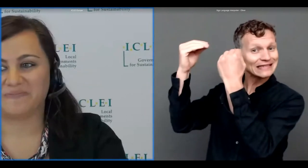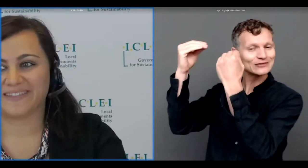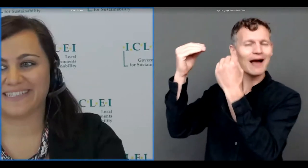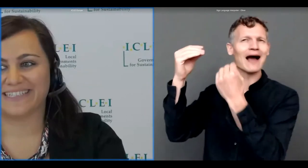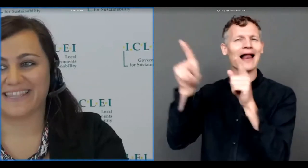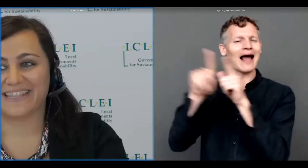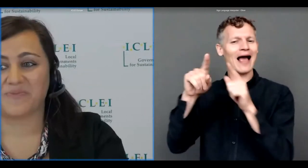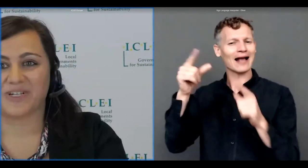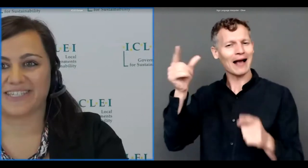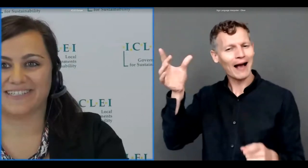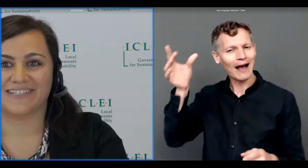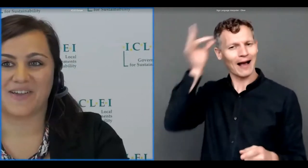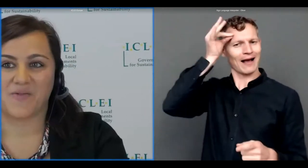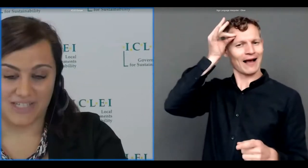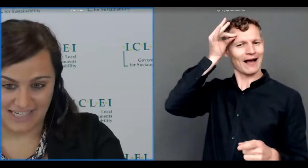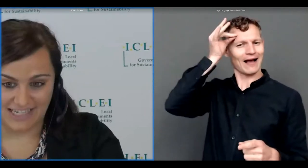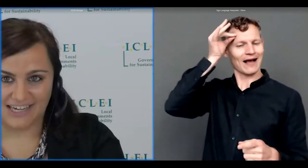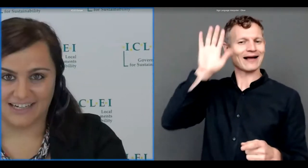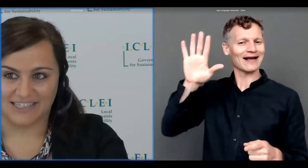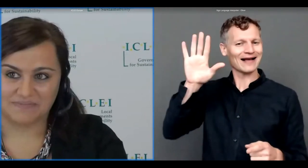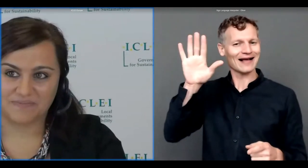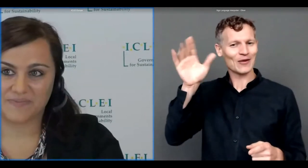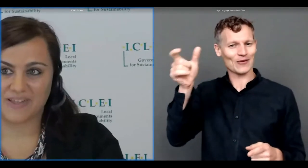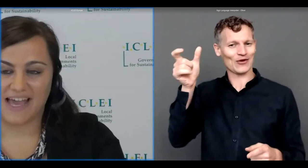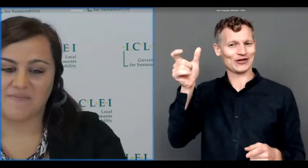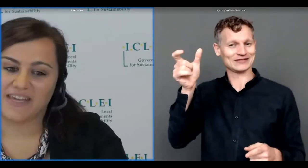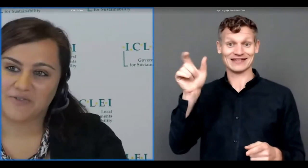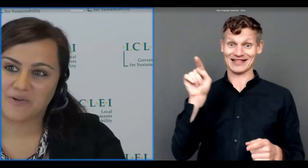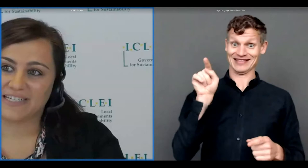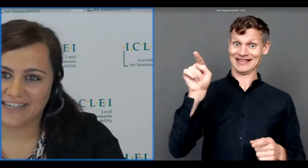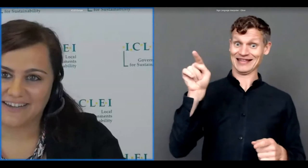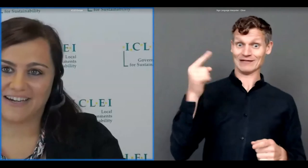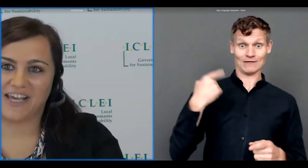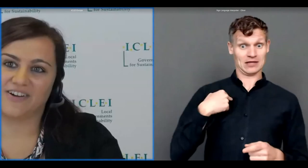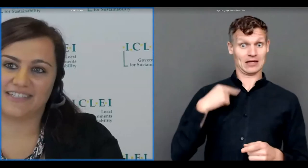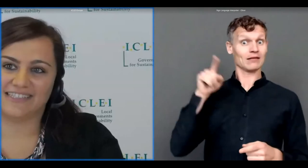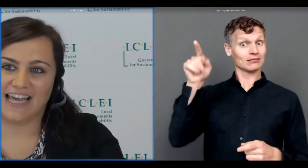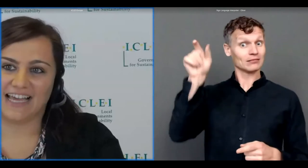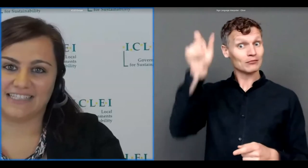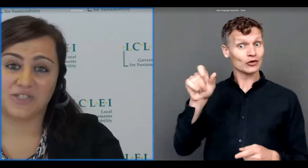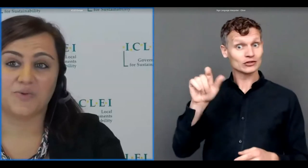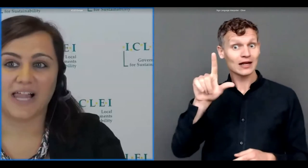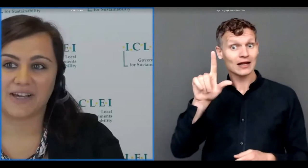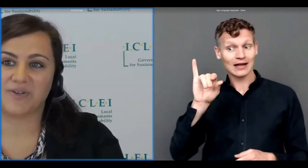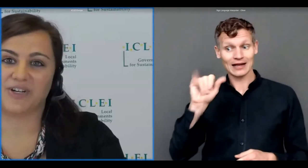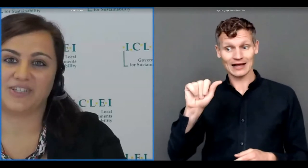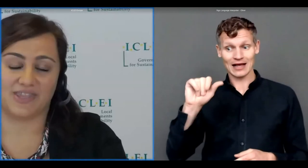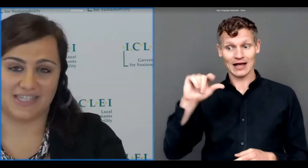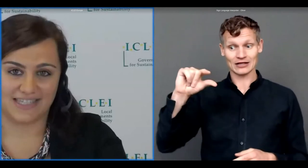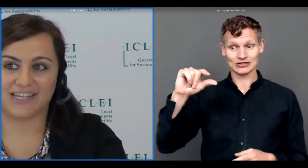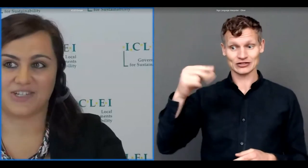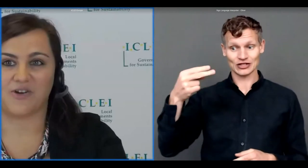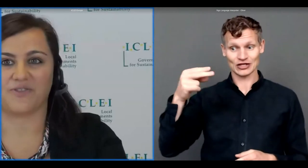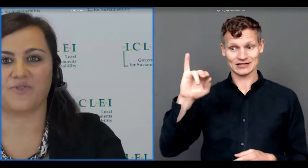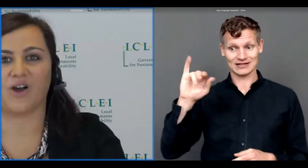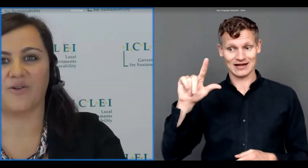me this person was Leah Ghilardi I am therefore particularly honored and delighted to welcome her to the